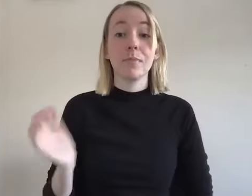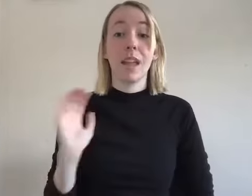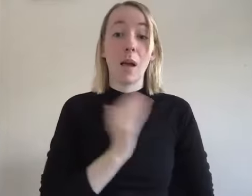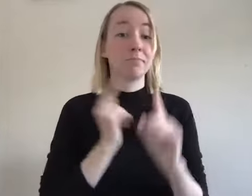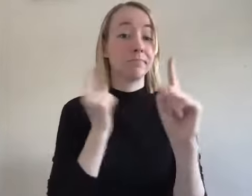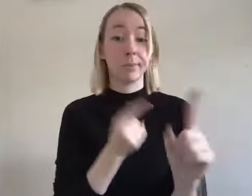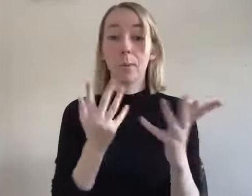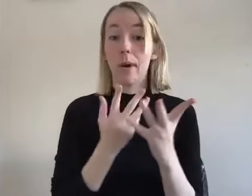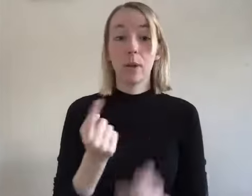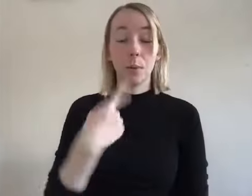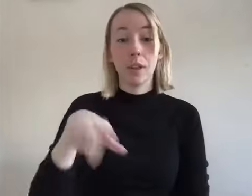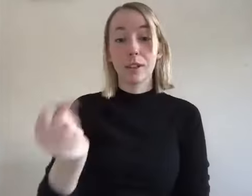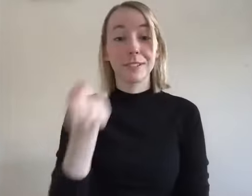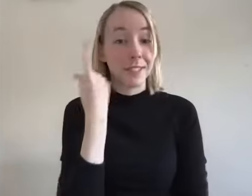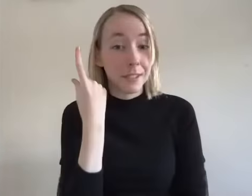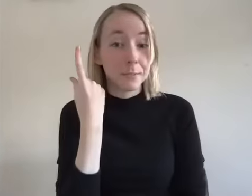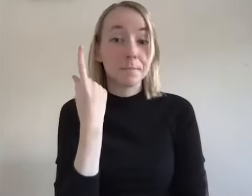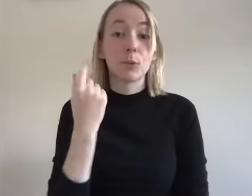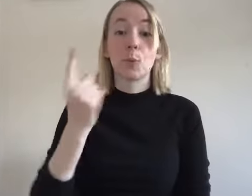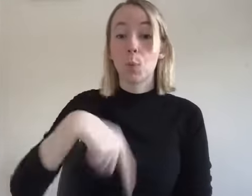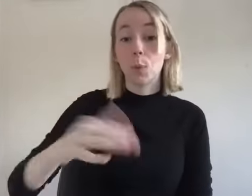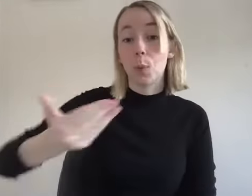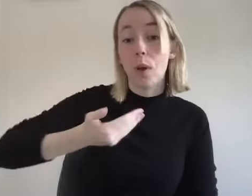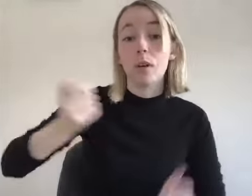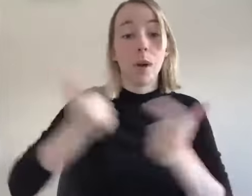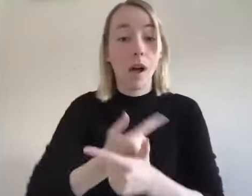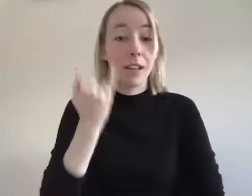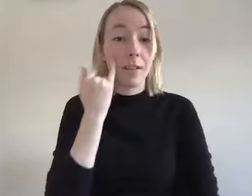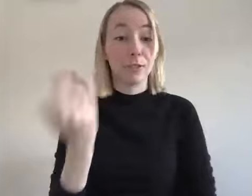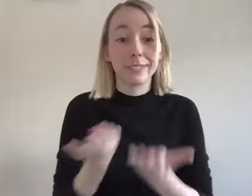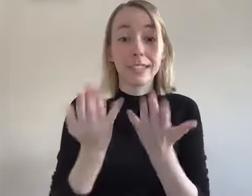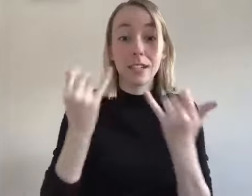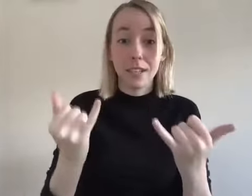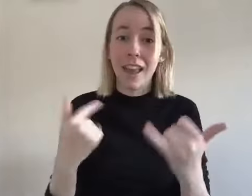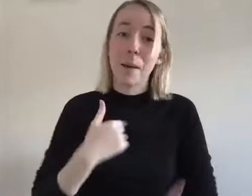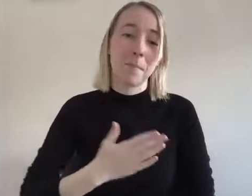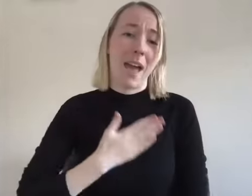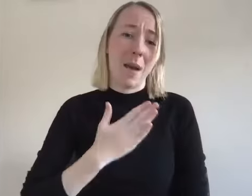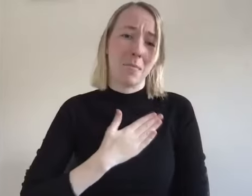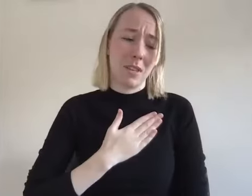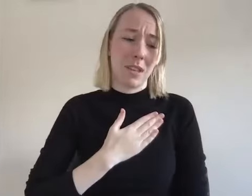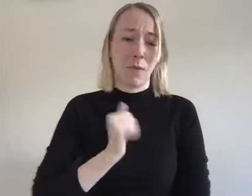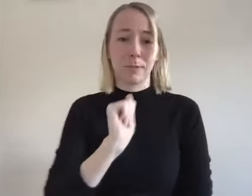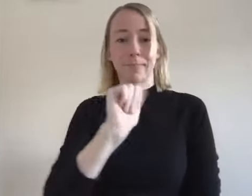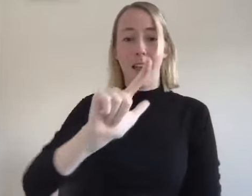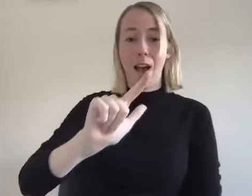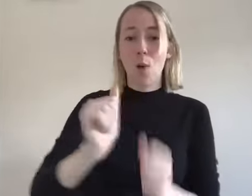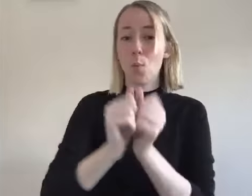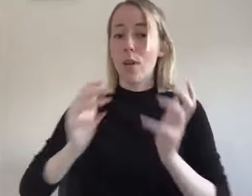our primary purpose we understand it and we we welcome everybody and if you're here today i'm glad uh for this allah whatever without